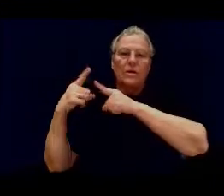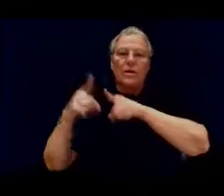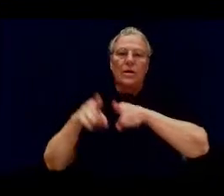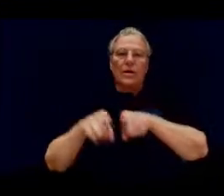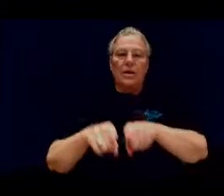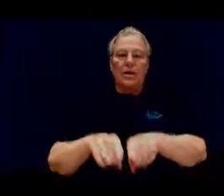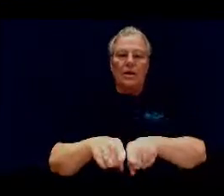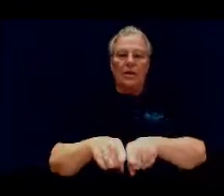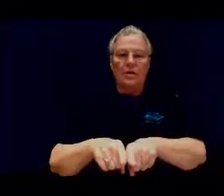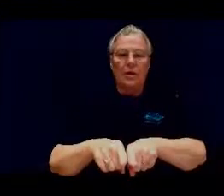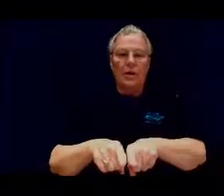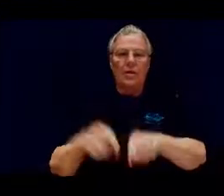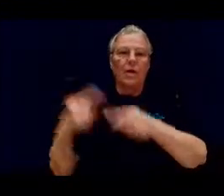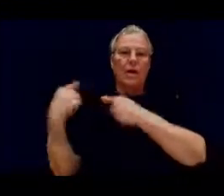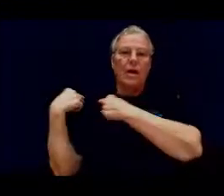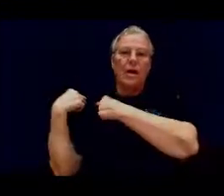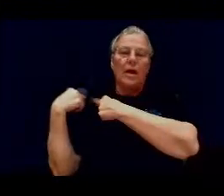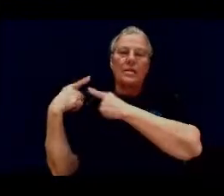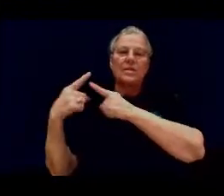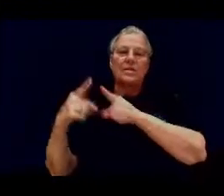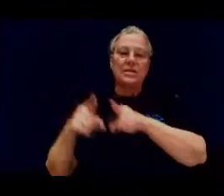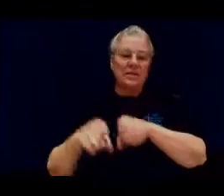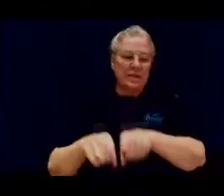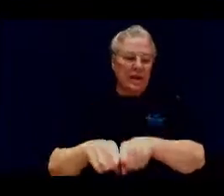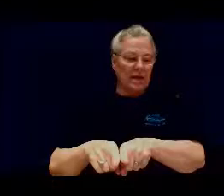so to hear sense